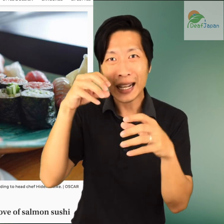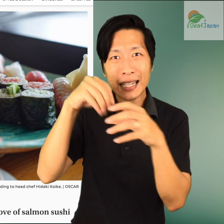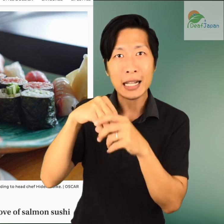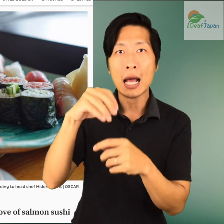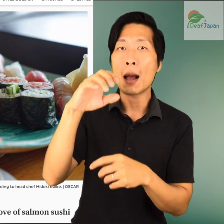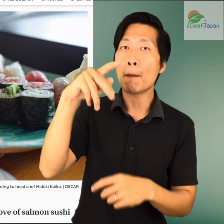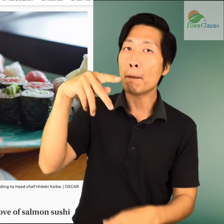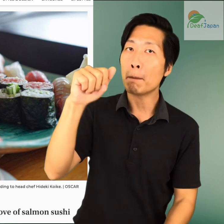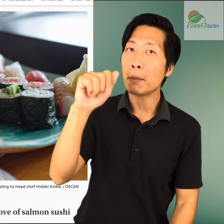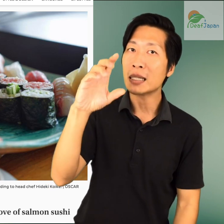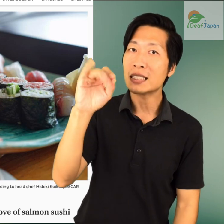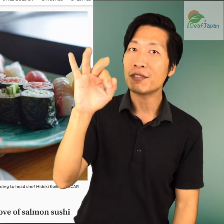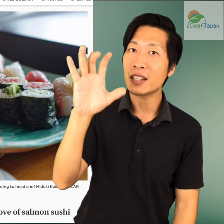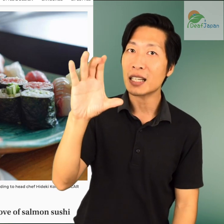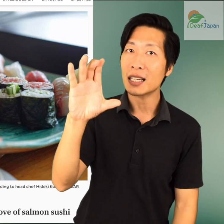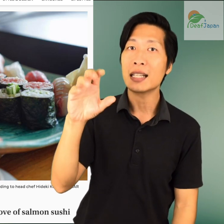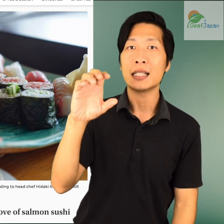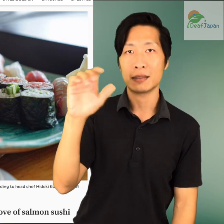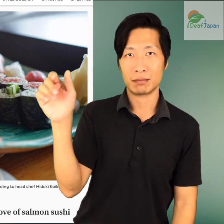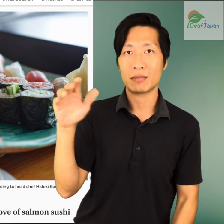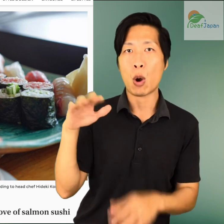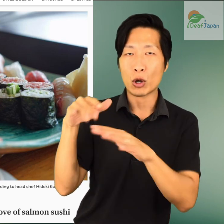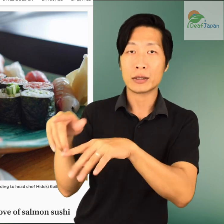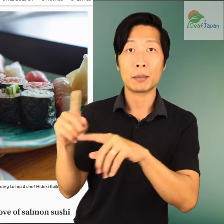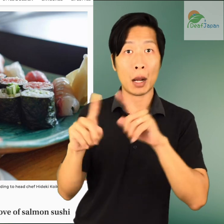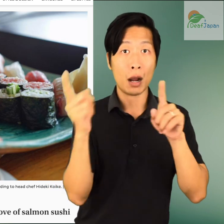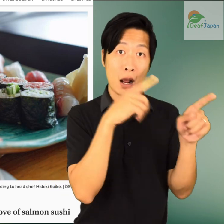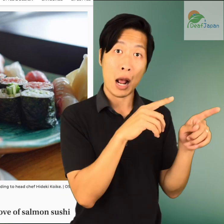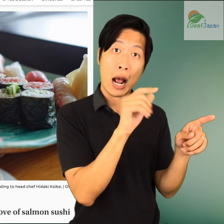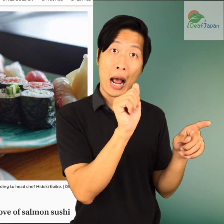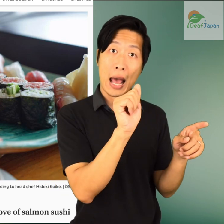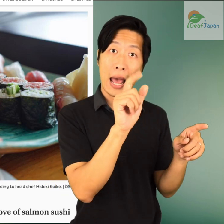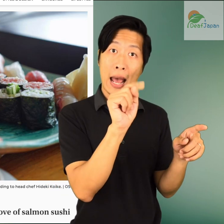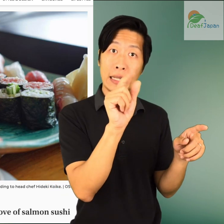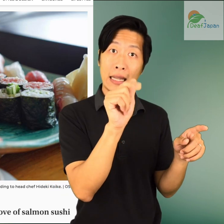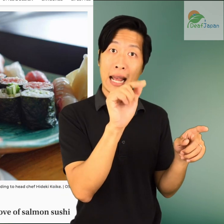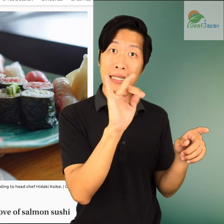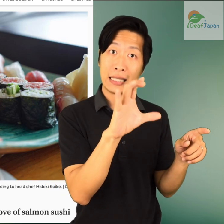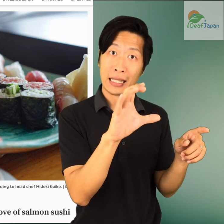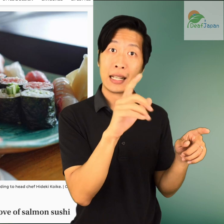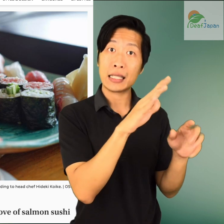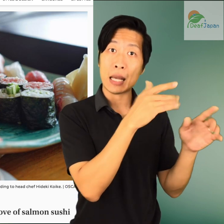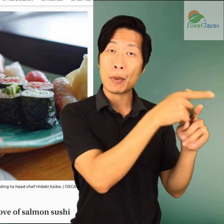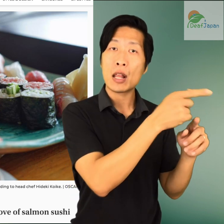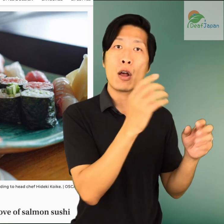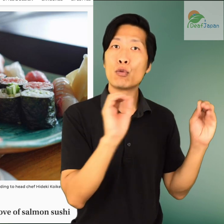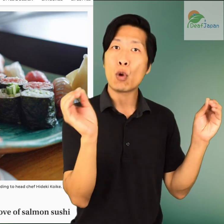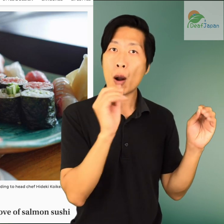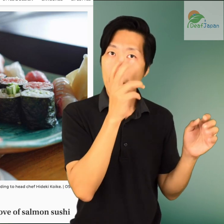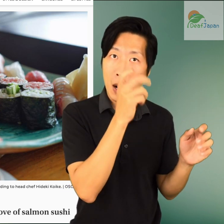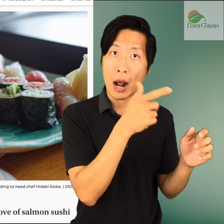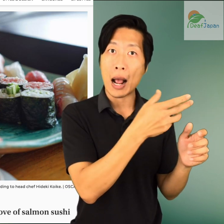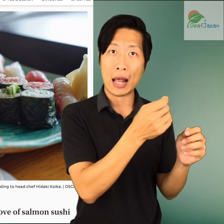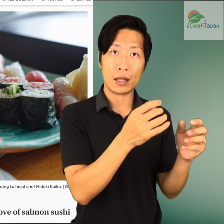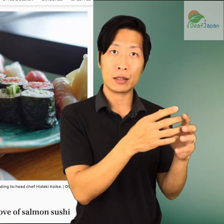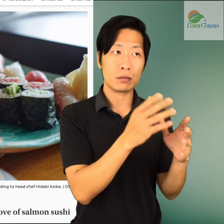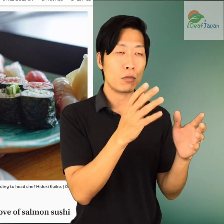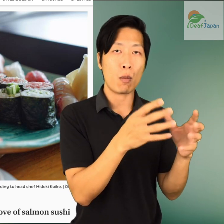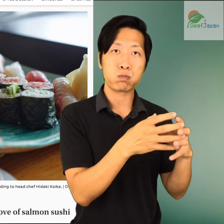Farmed Atlantic salmon, on the other hand, is fatty and parasitic-free, but the image of salmon as a